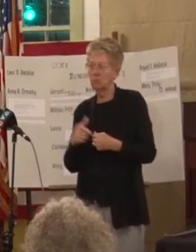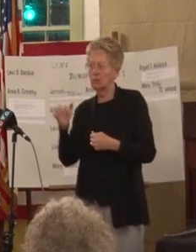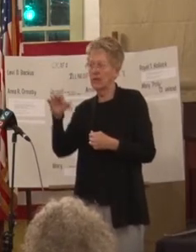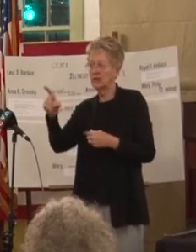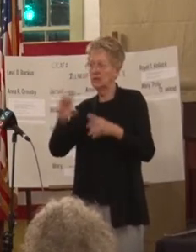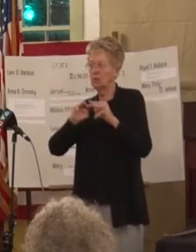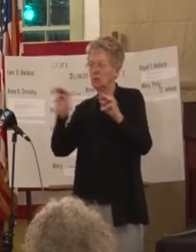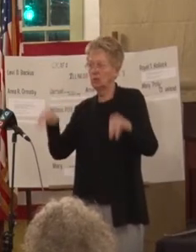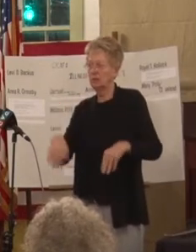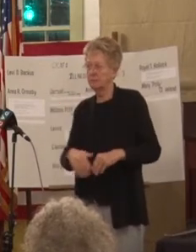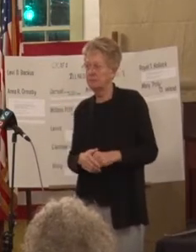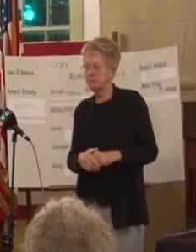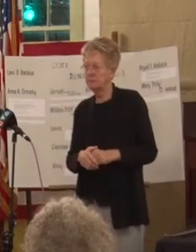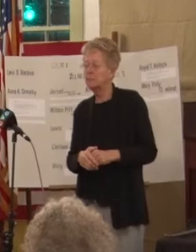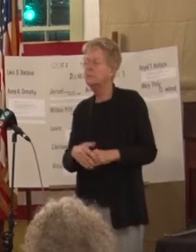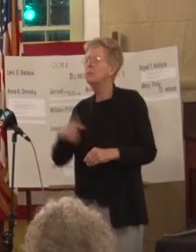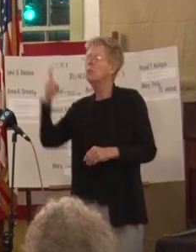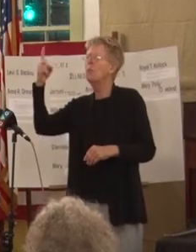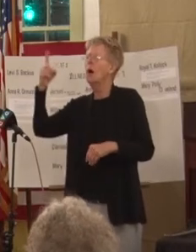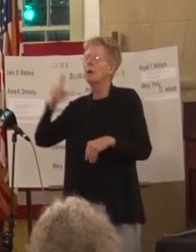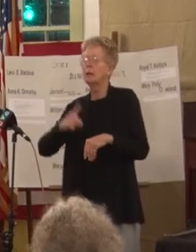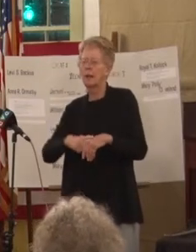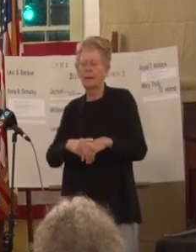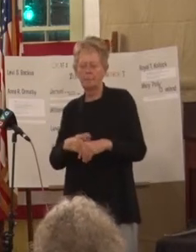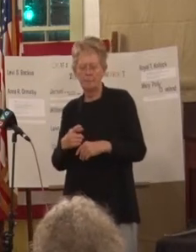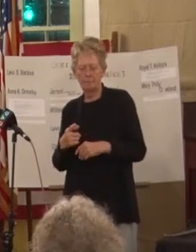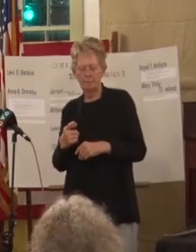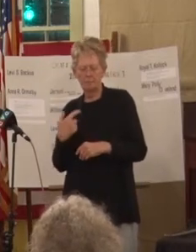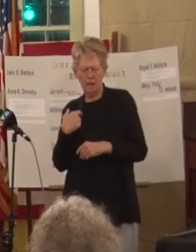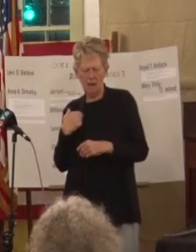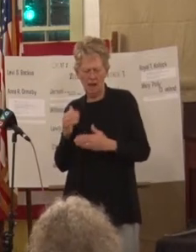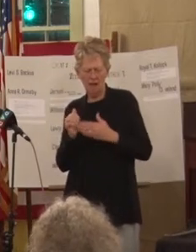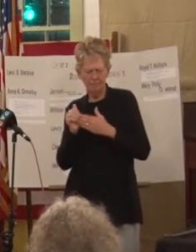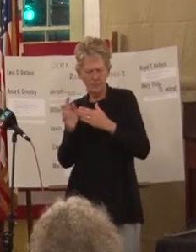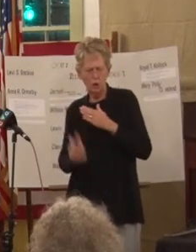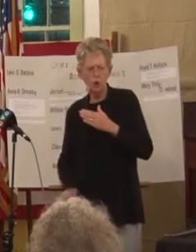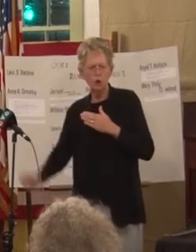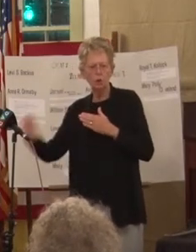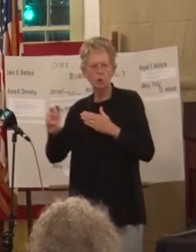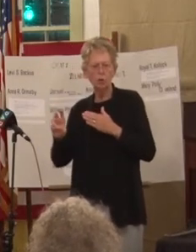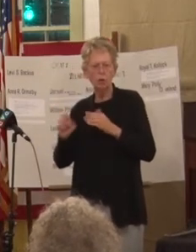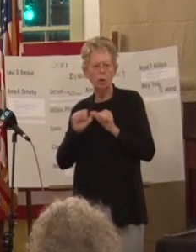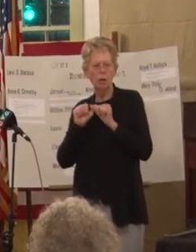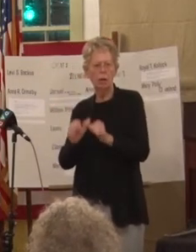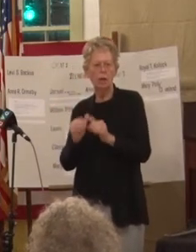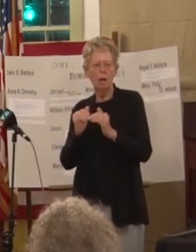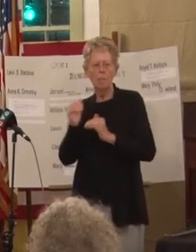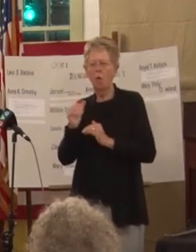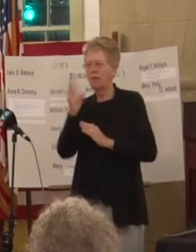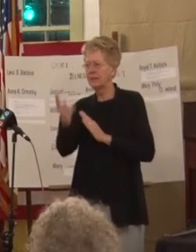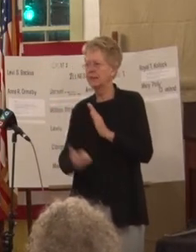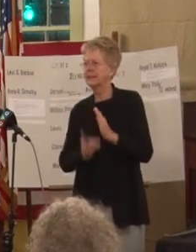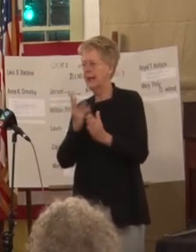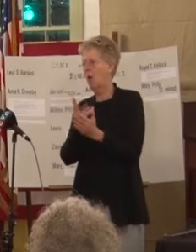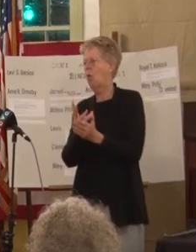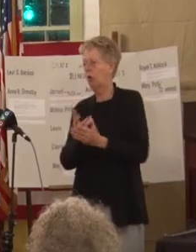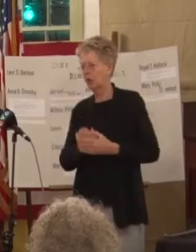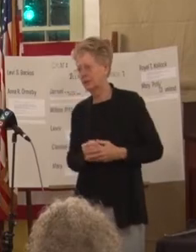one time I gave a tour that lasted over six hours and it was a